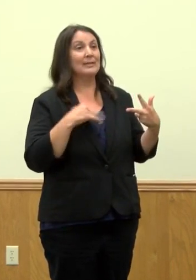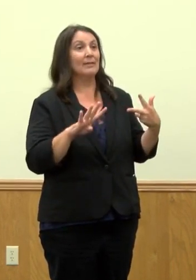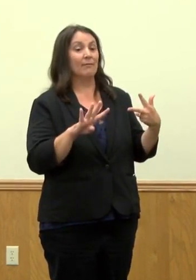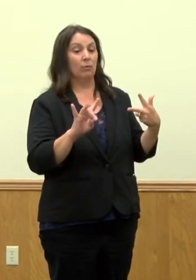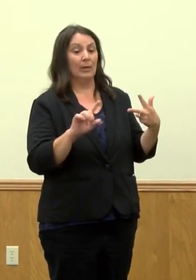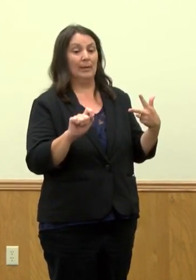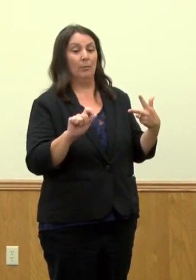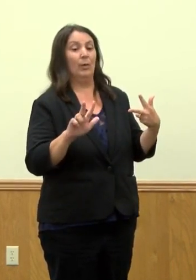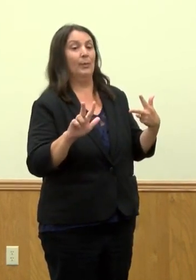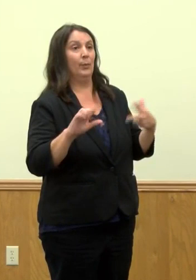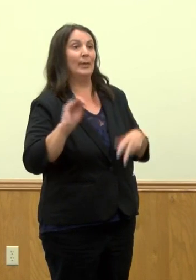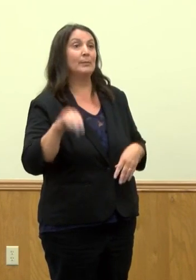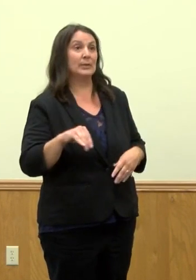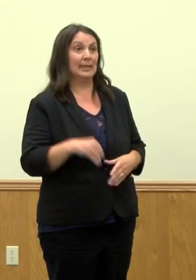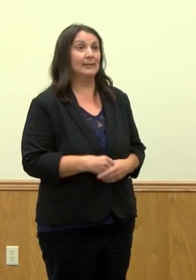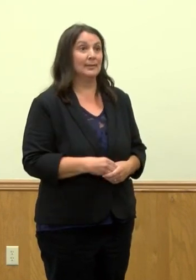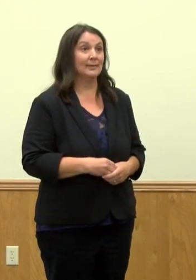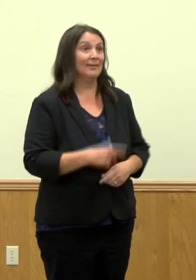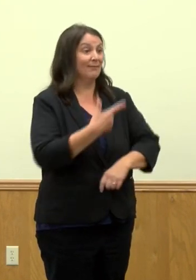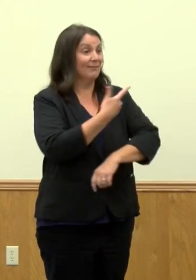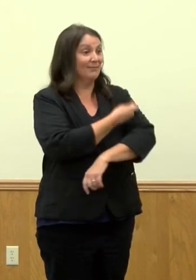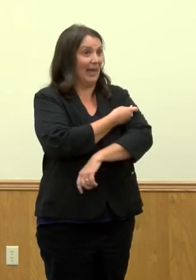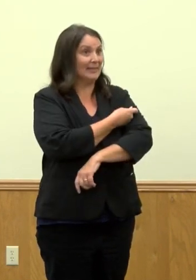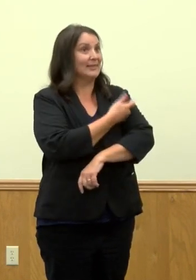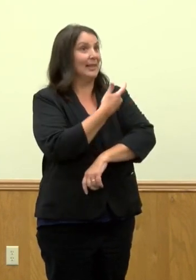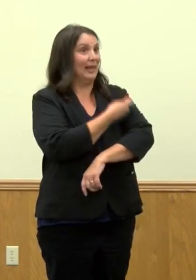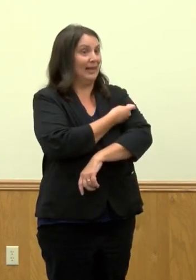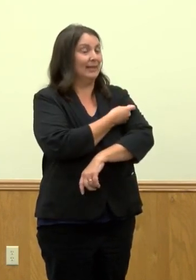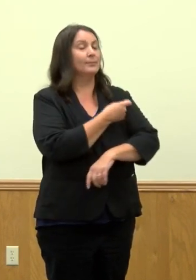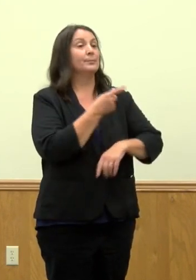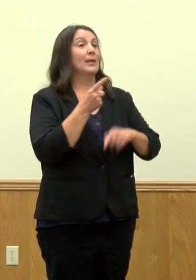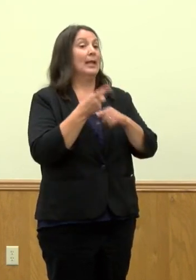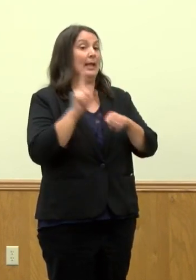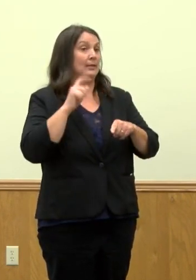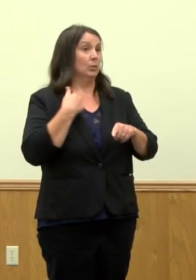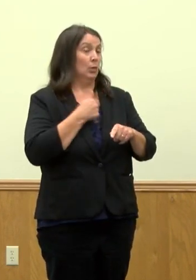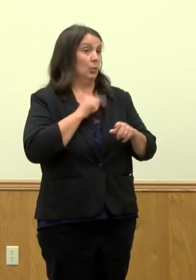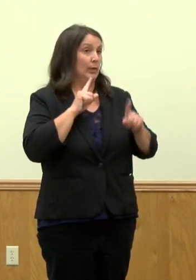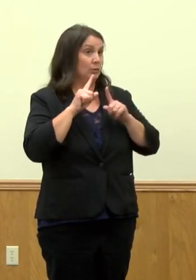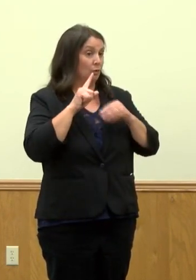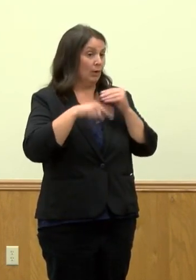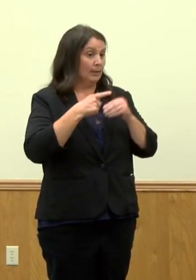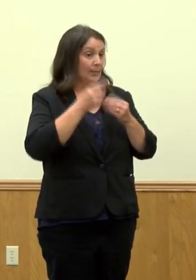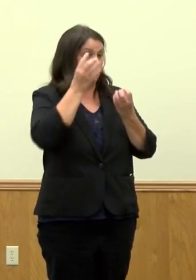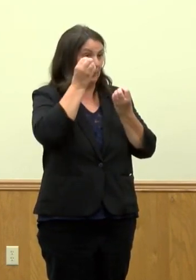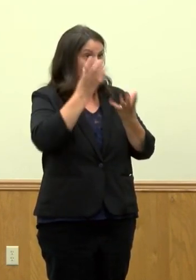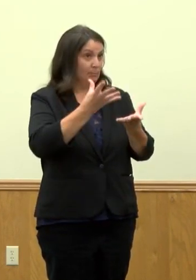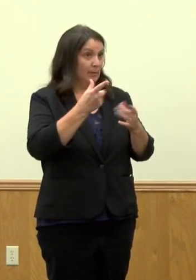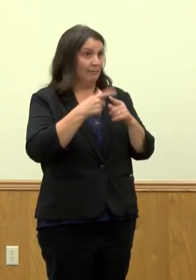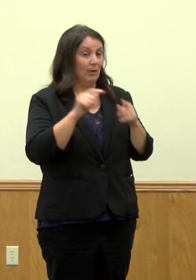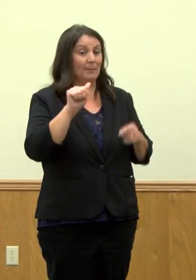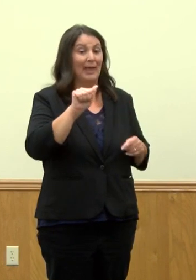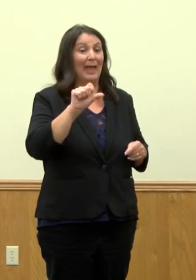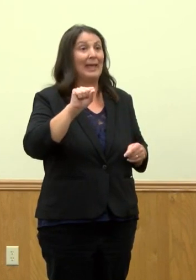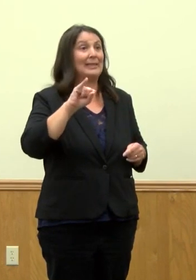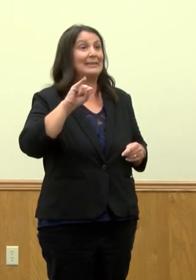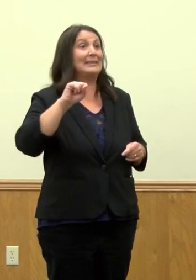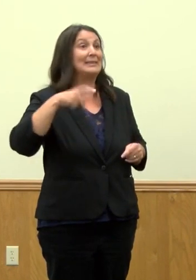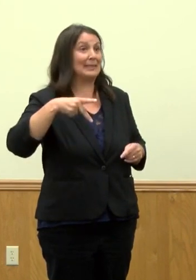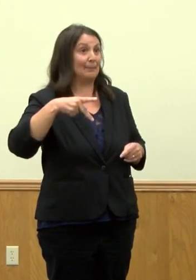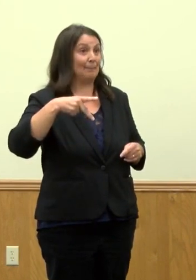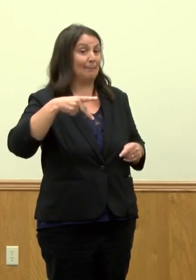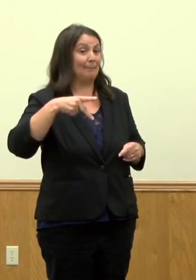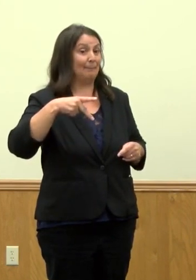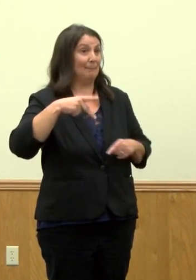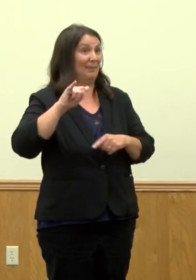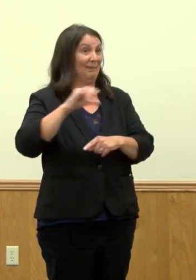.3%. Last week, we discussed a little bit about the information coming from ACIP that was relatively